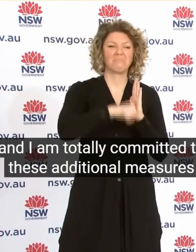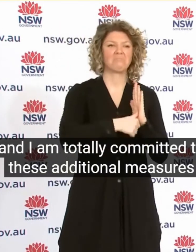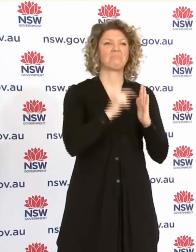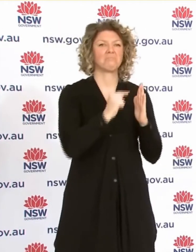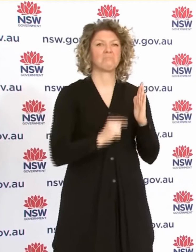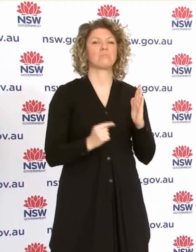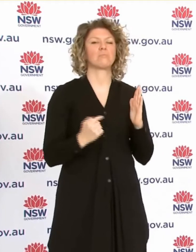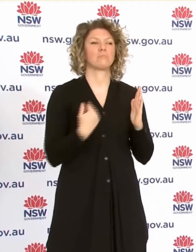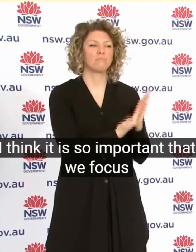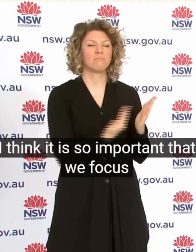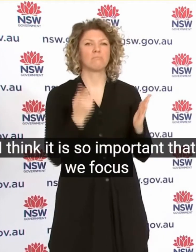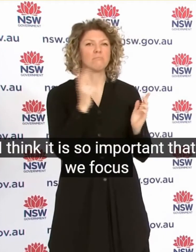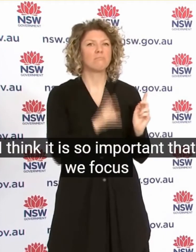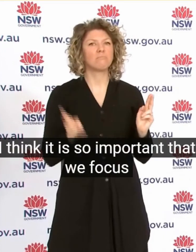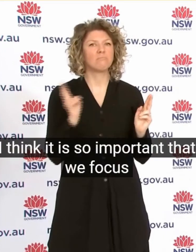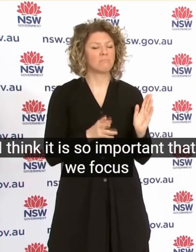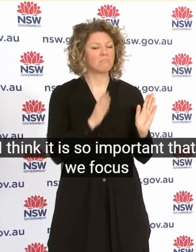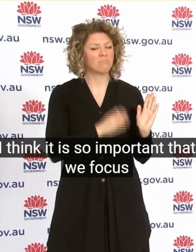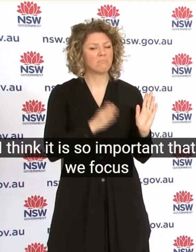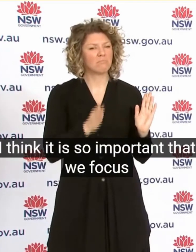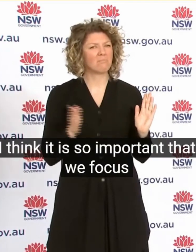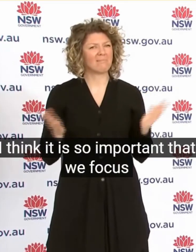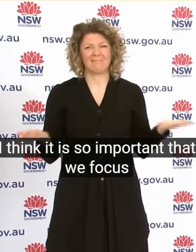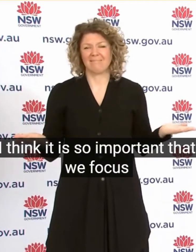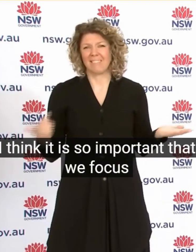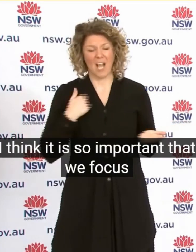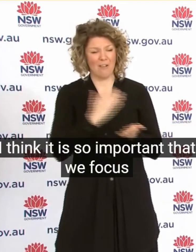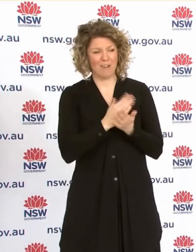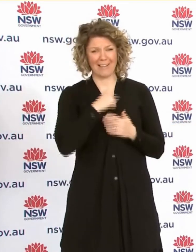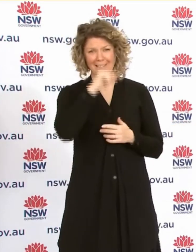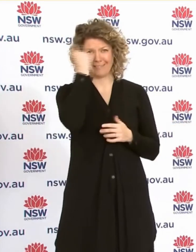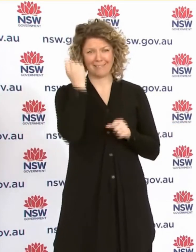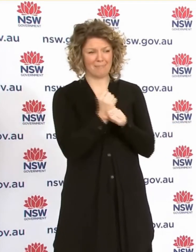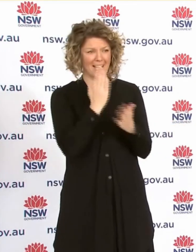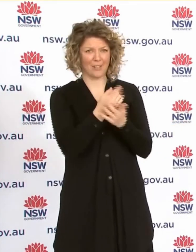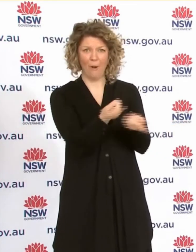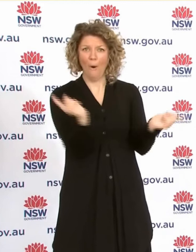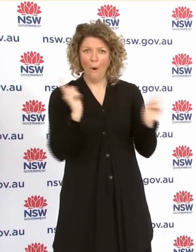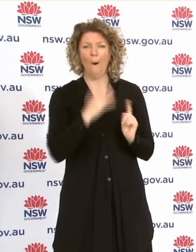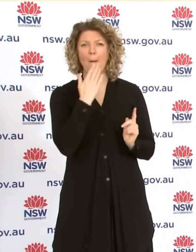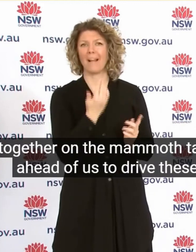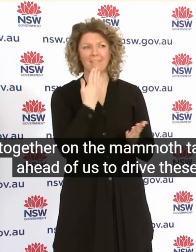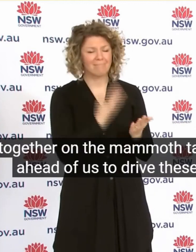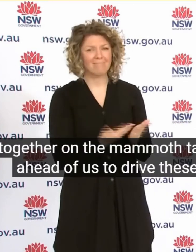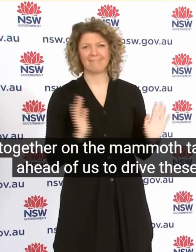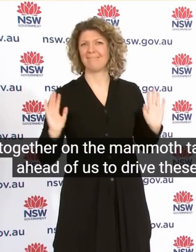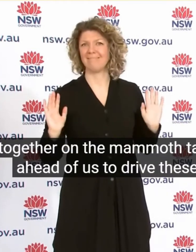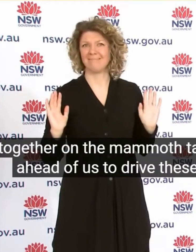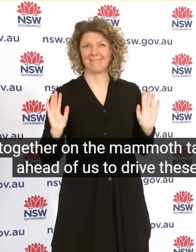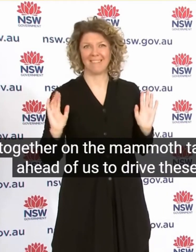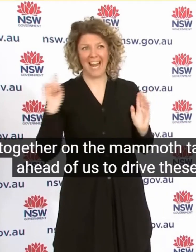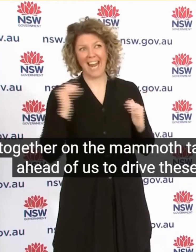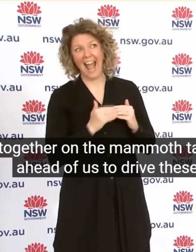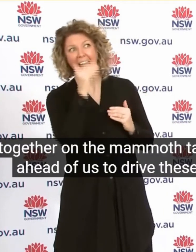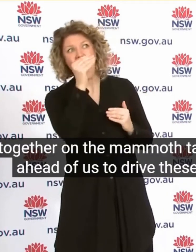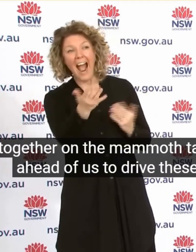These Additional Measures I Think It Is So Important That We Focus Together On The Mammoth Task Ahead Of